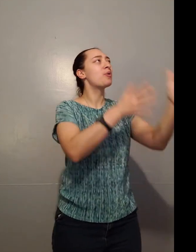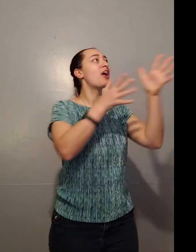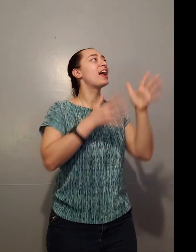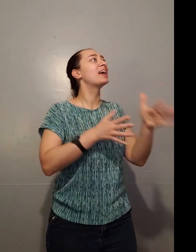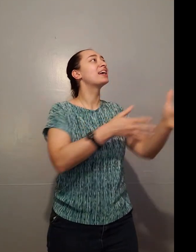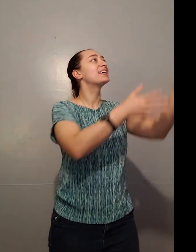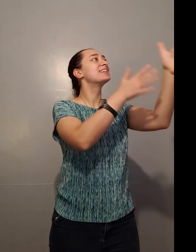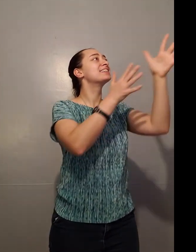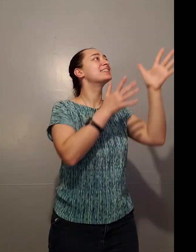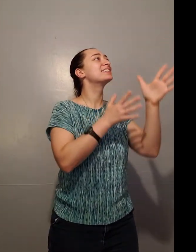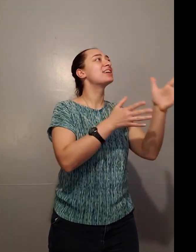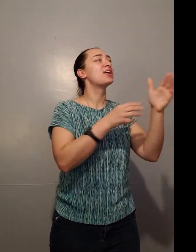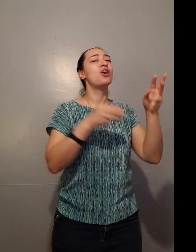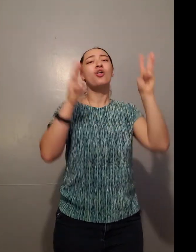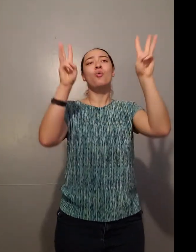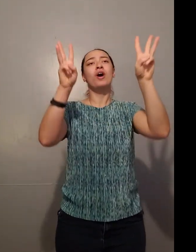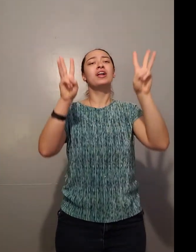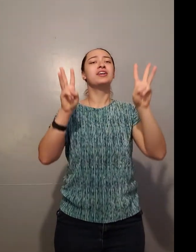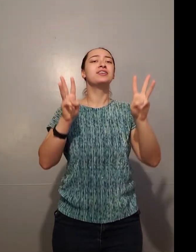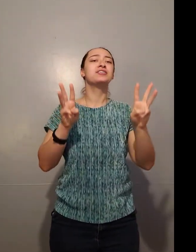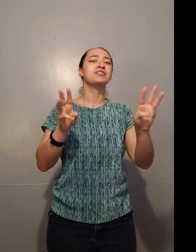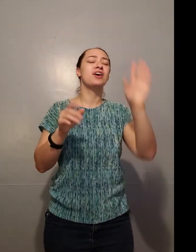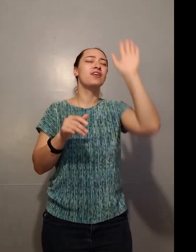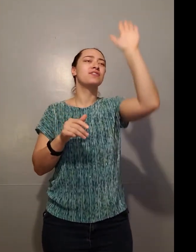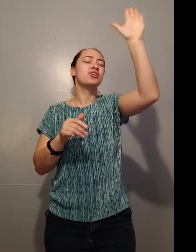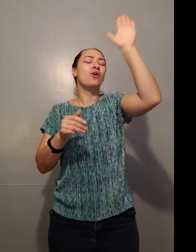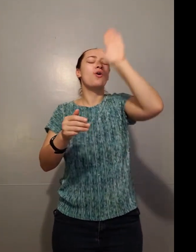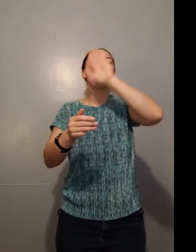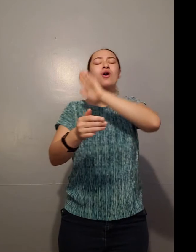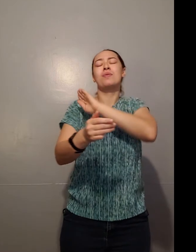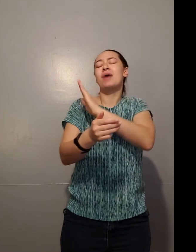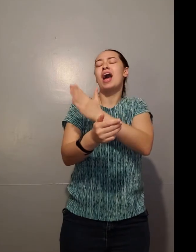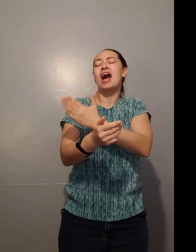praise the wonders of your mighty